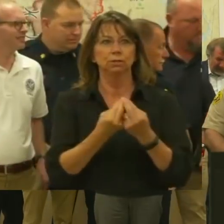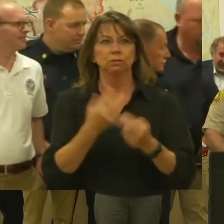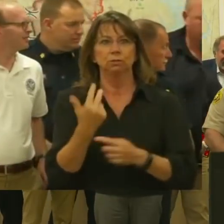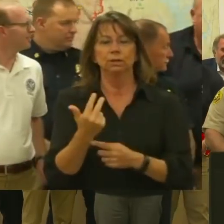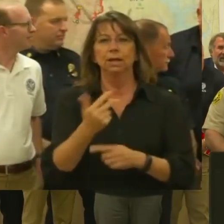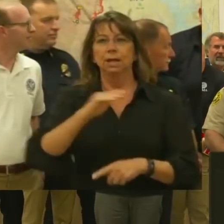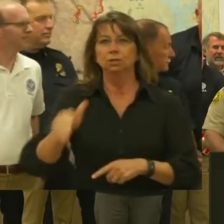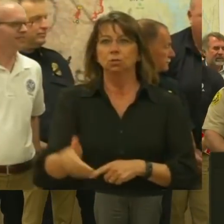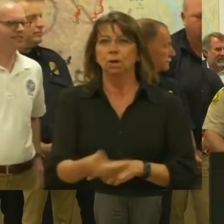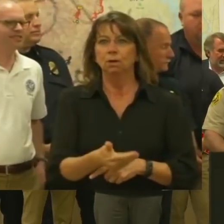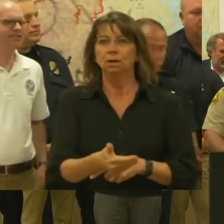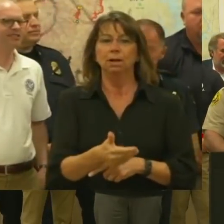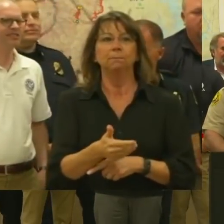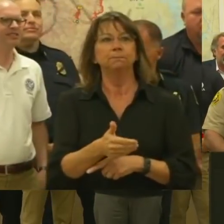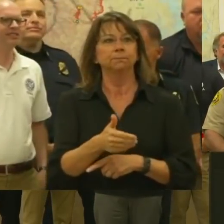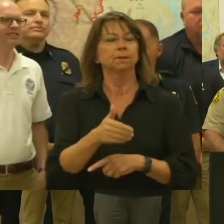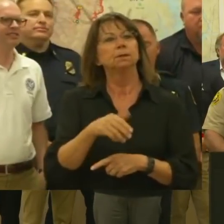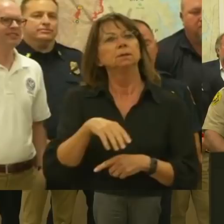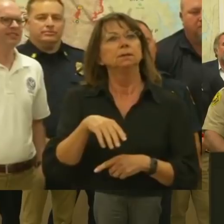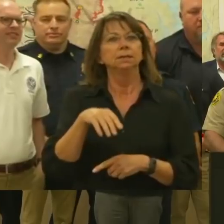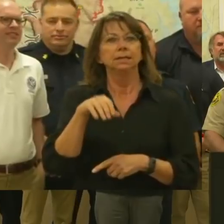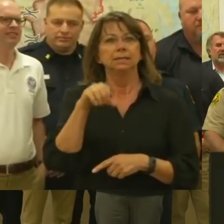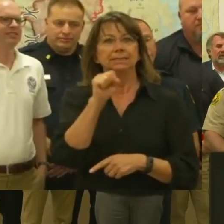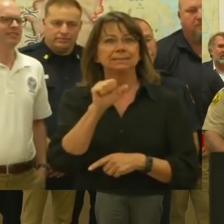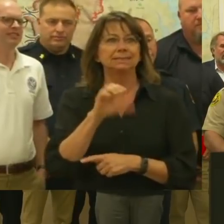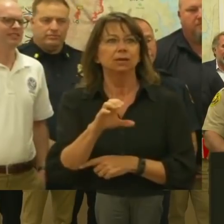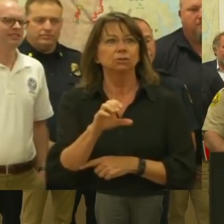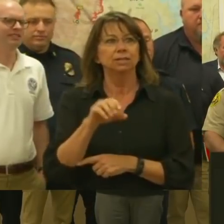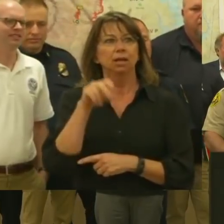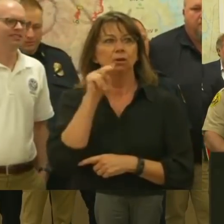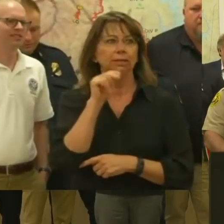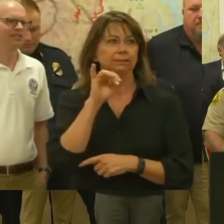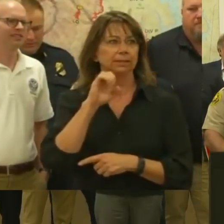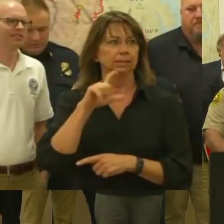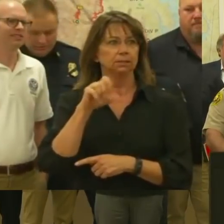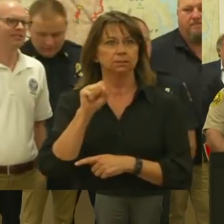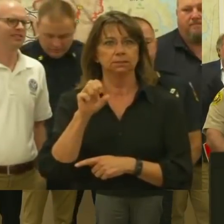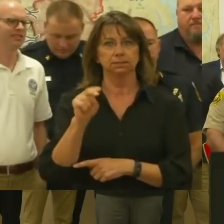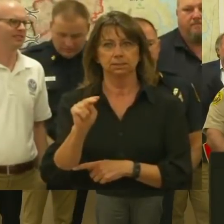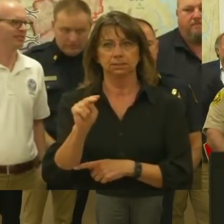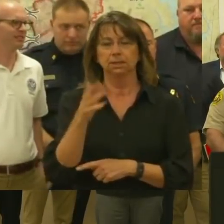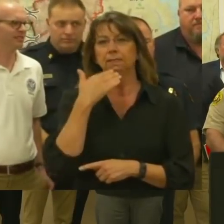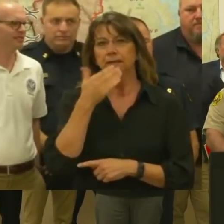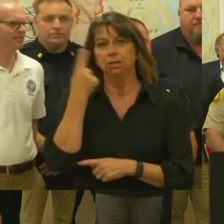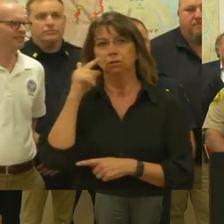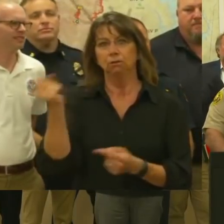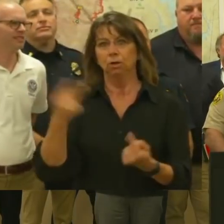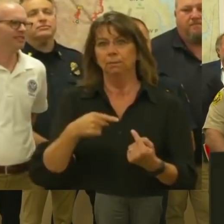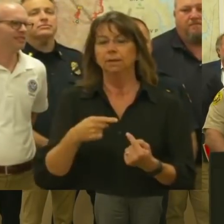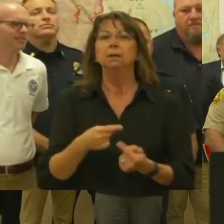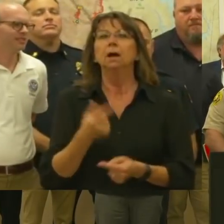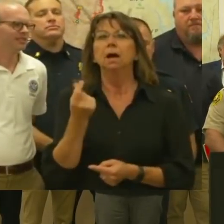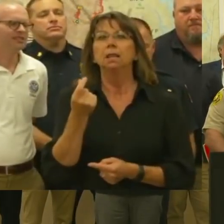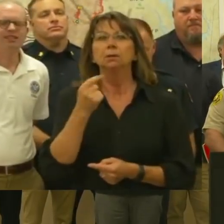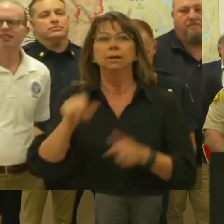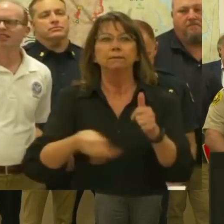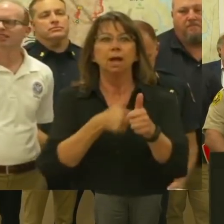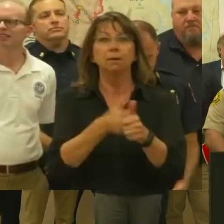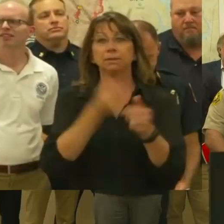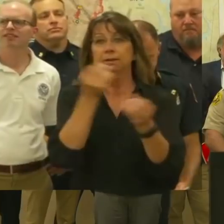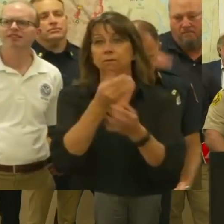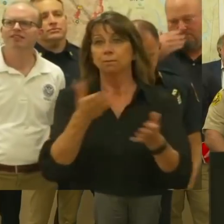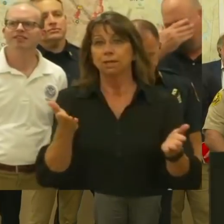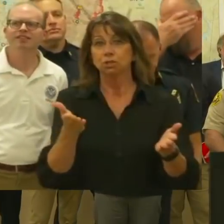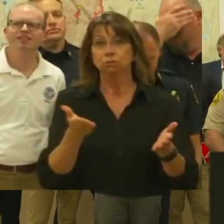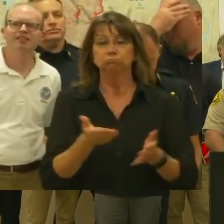Nielsen to this incident and thank you very much for the visit. We've had a little bit of an update. We've decreased